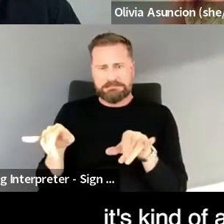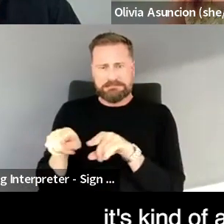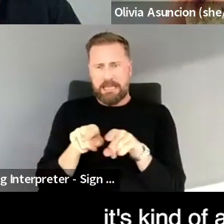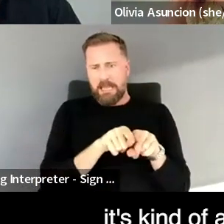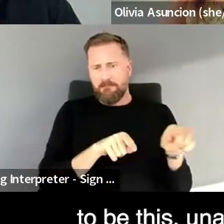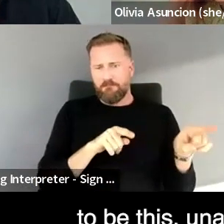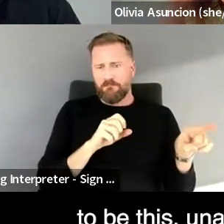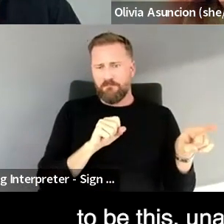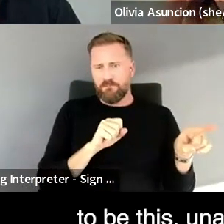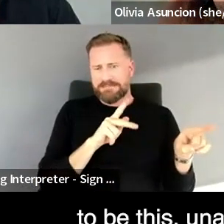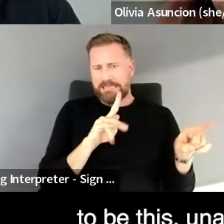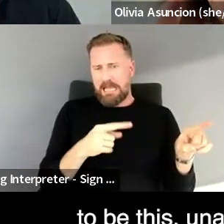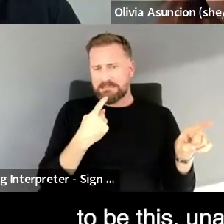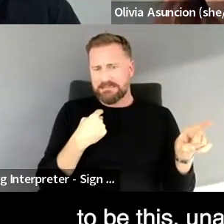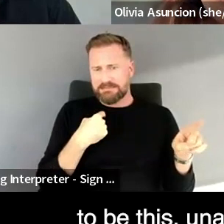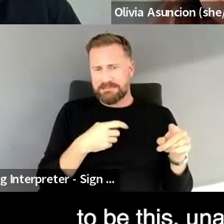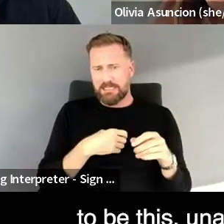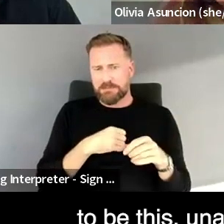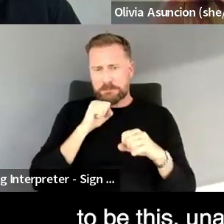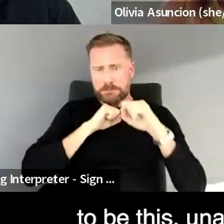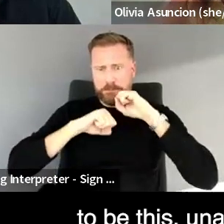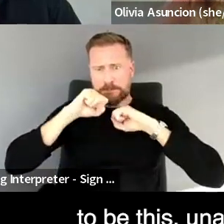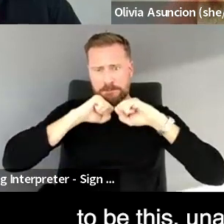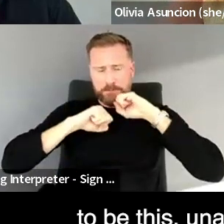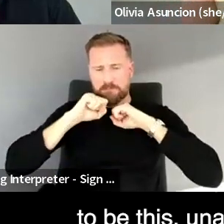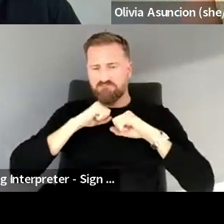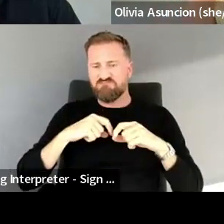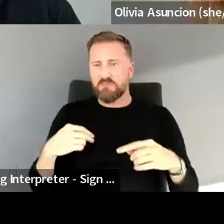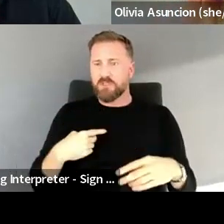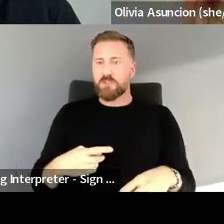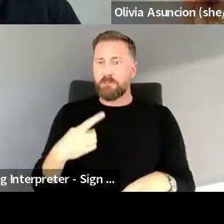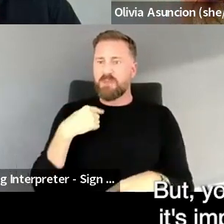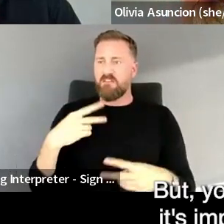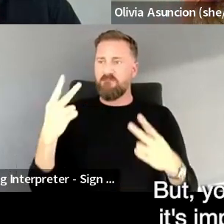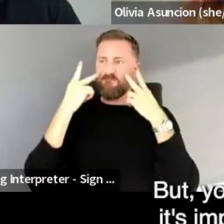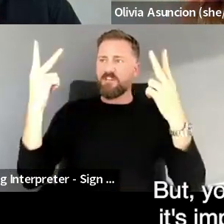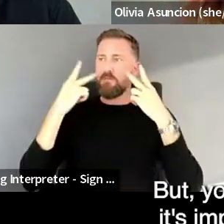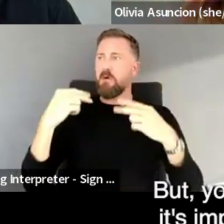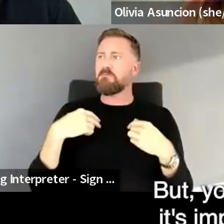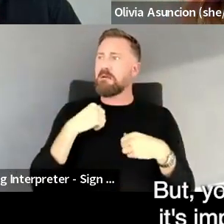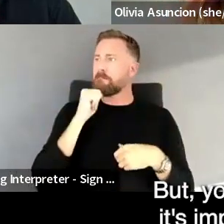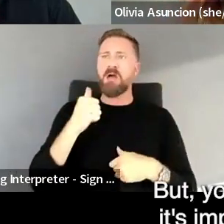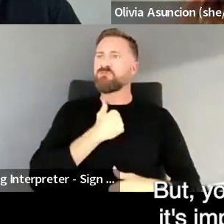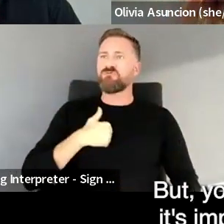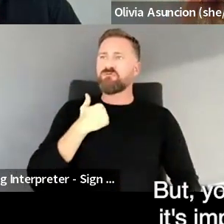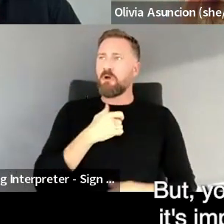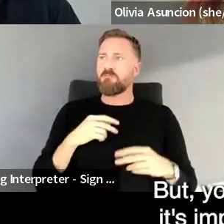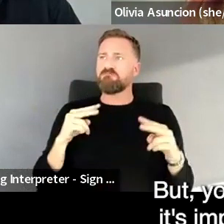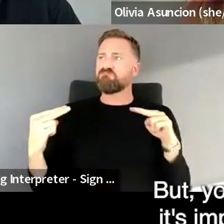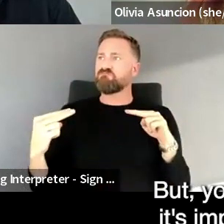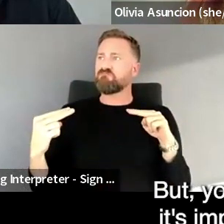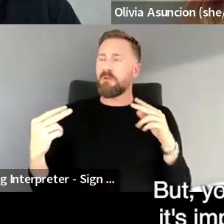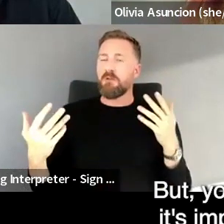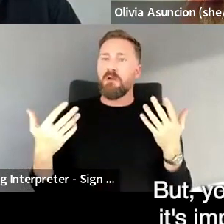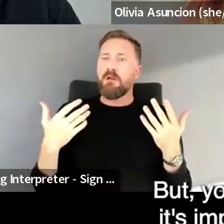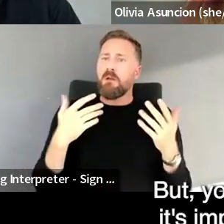to go on to be this unapologetically invisible. Um, but you know, I, I think